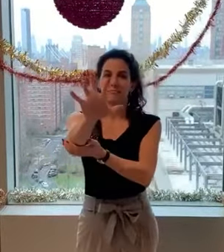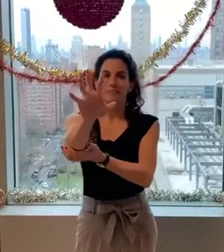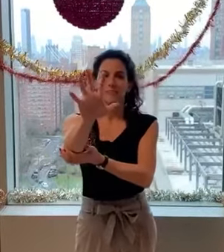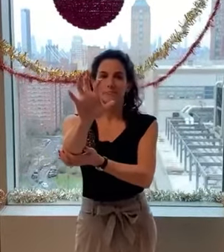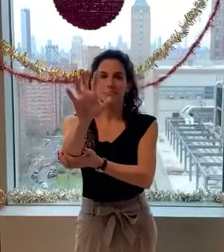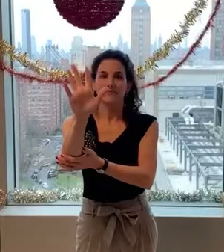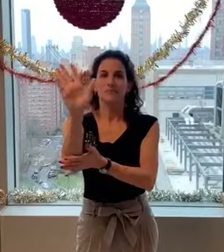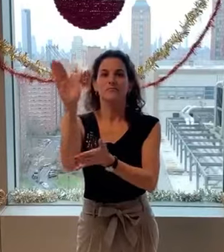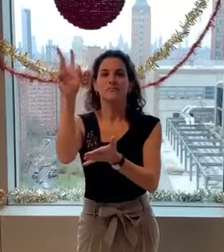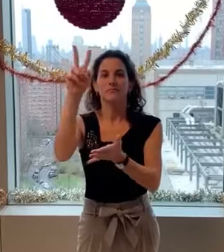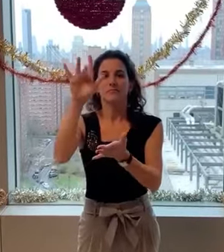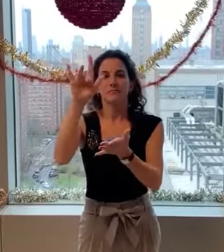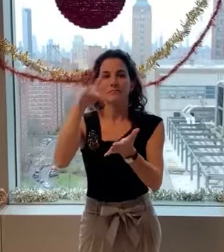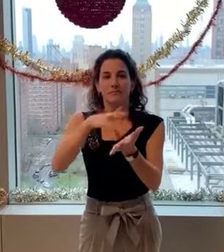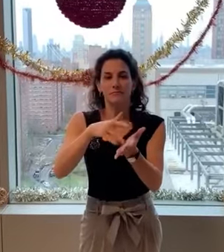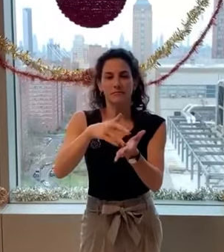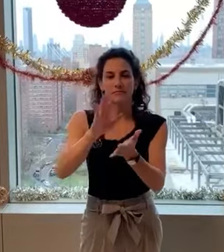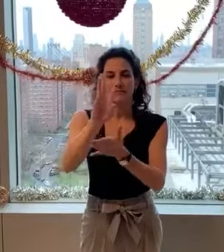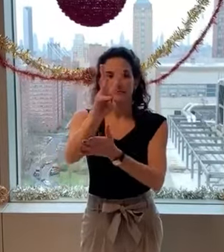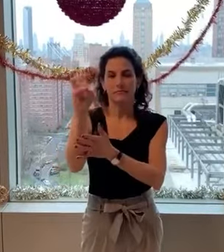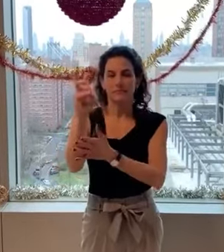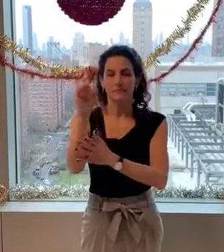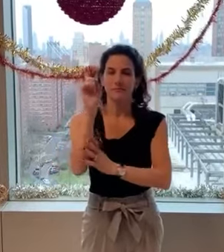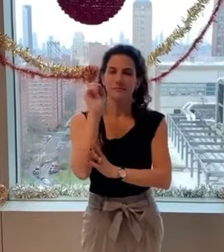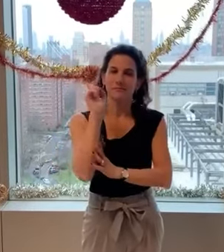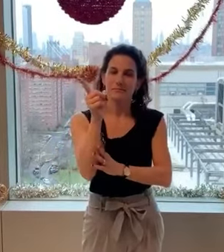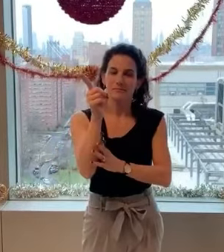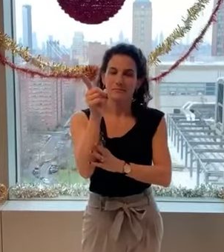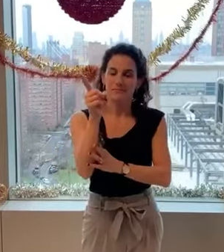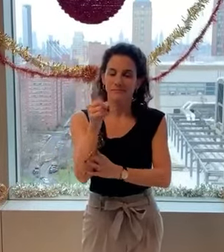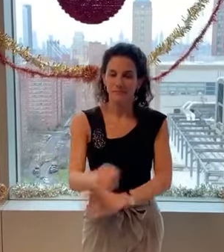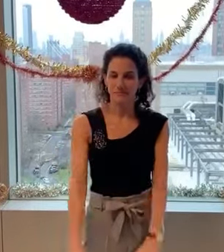525,600 minutes